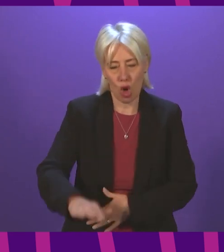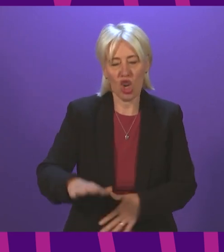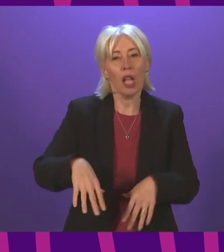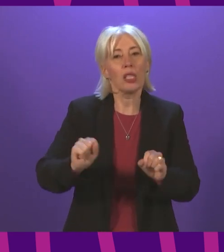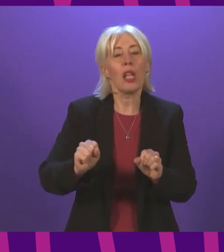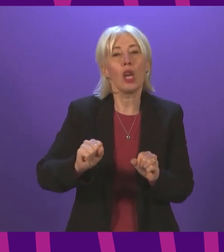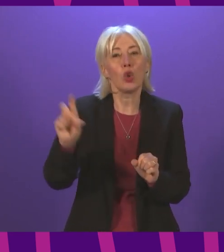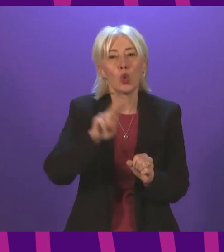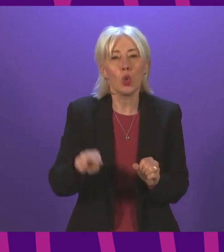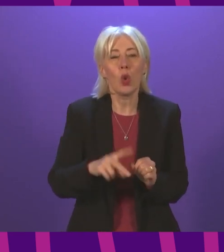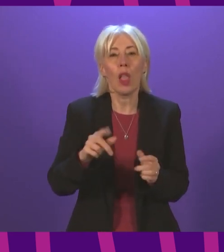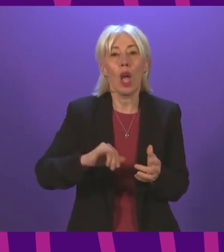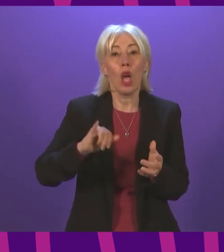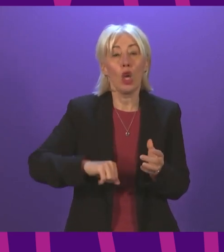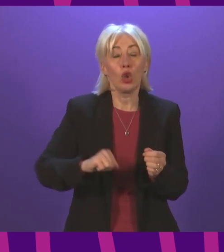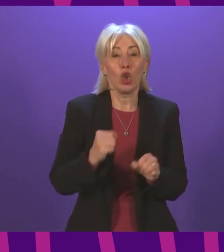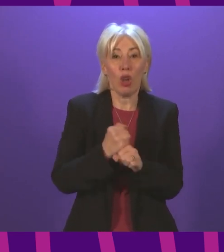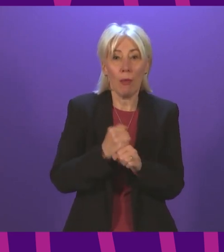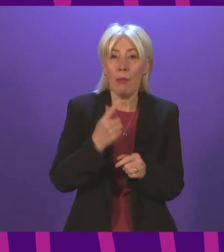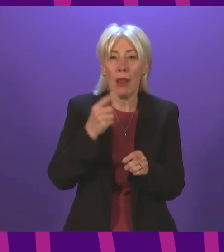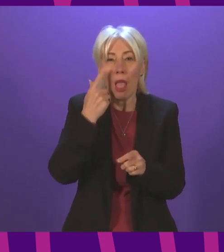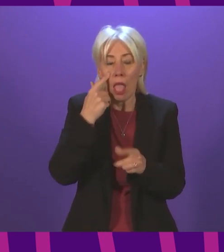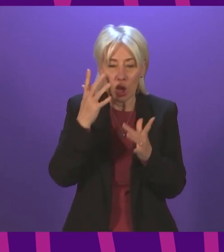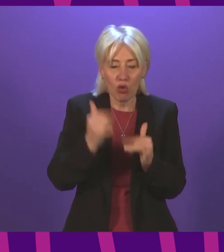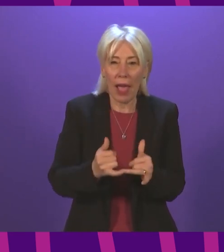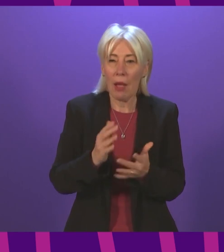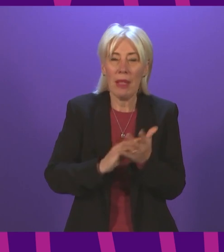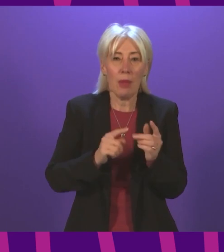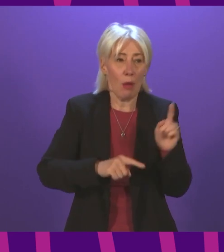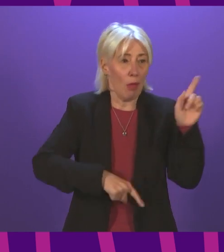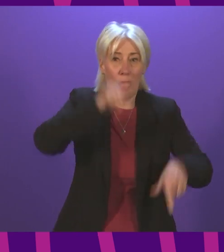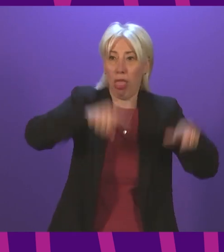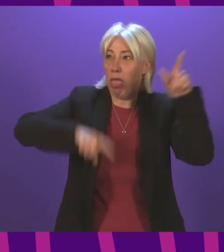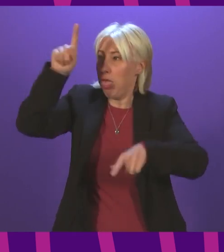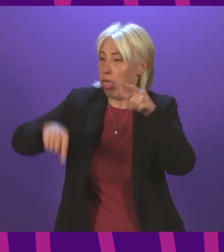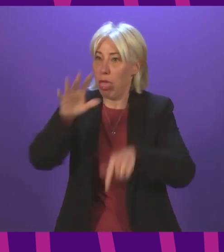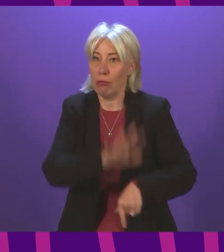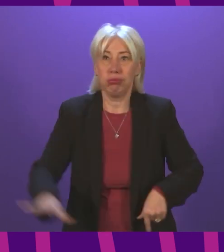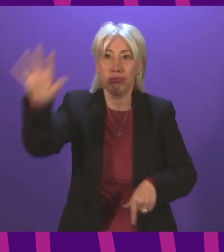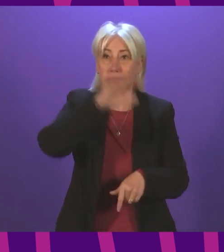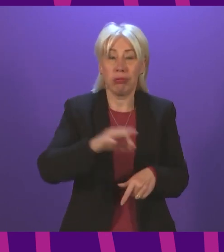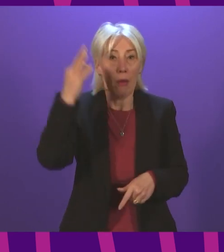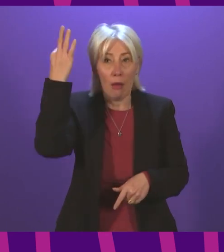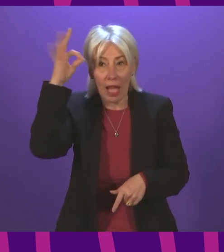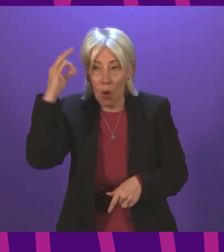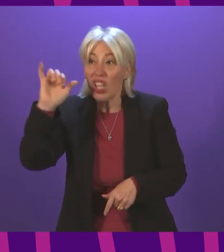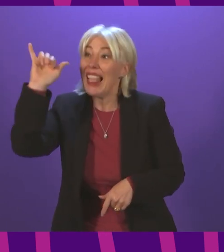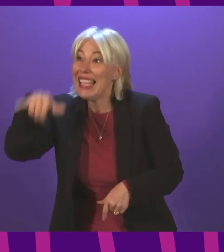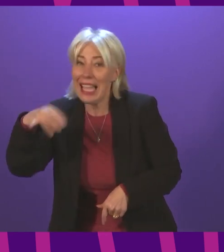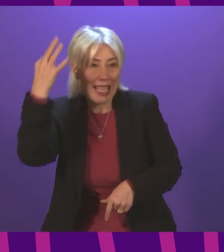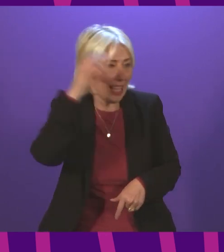Indeed, Scottish Government have opted for a trialled approach, meaning that it has become a postcode lottery whether a Council will grant permission for a child to